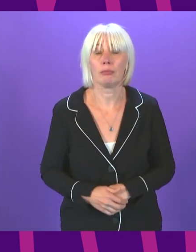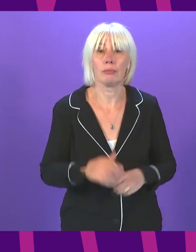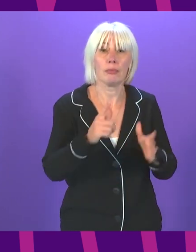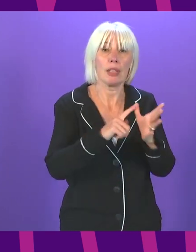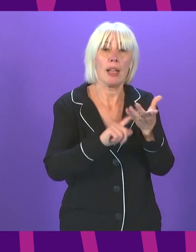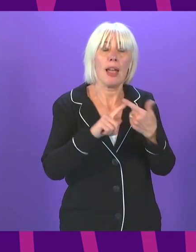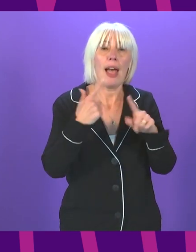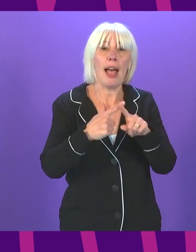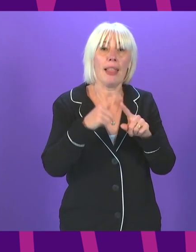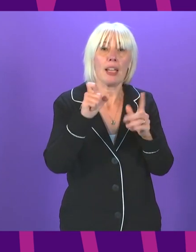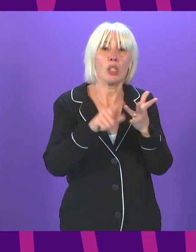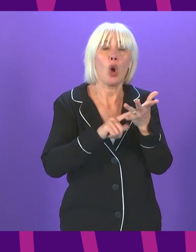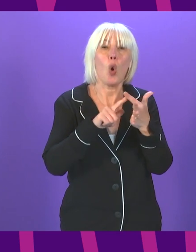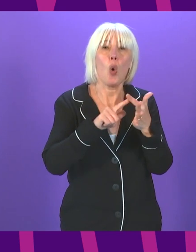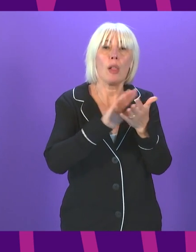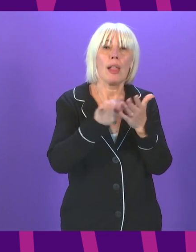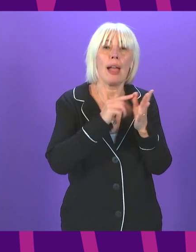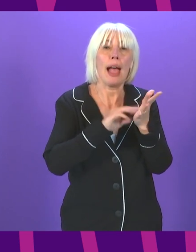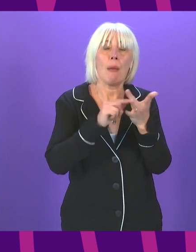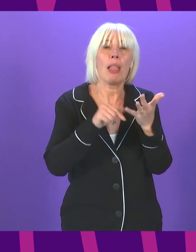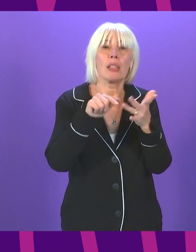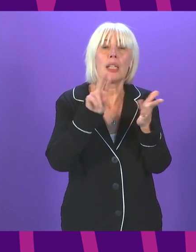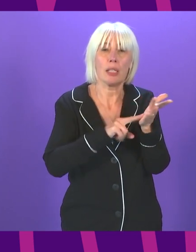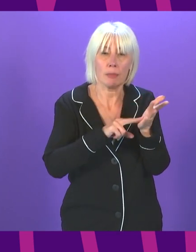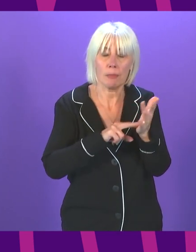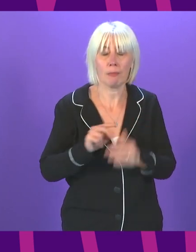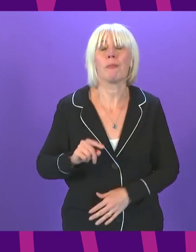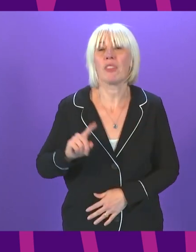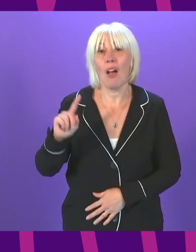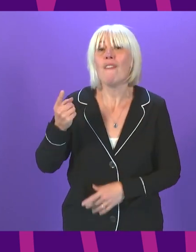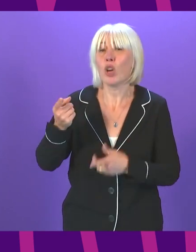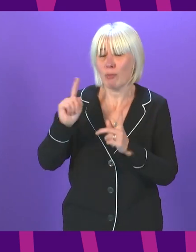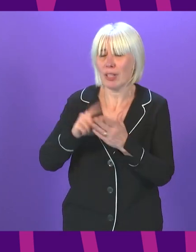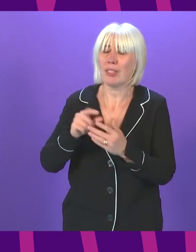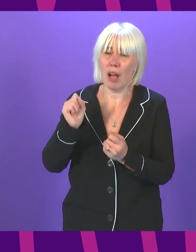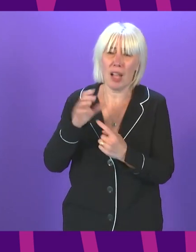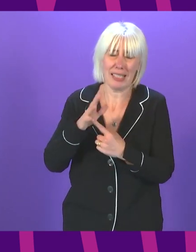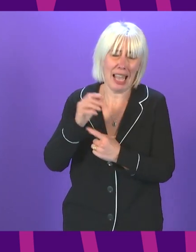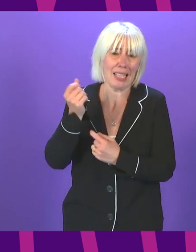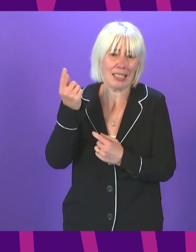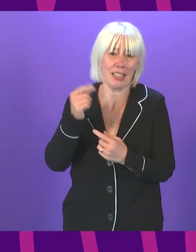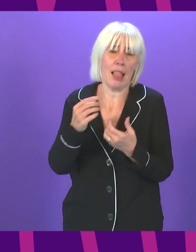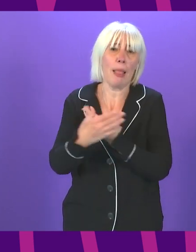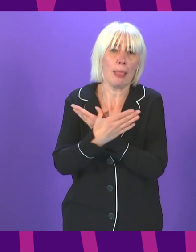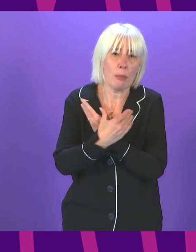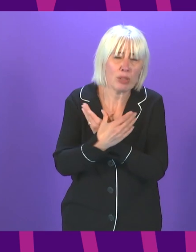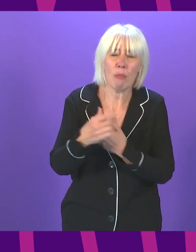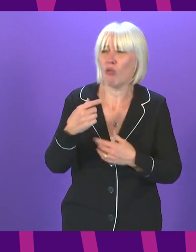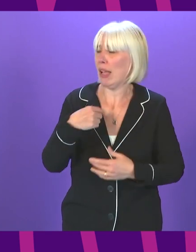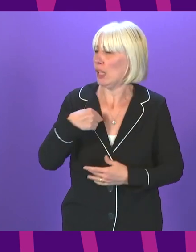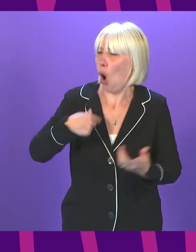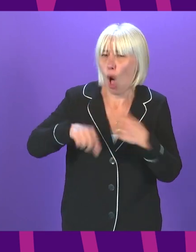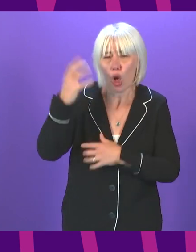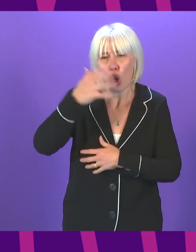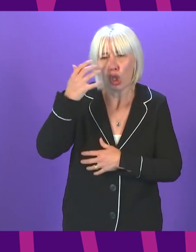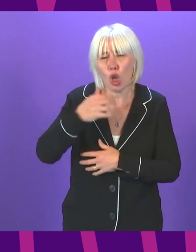Hamilton. Thank you very much, presenting officer. The First Minister will understand the real concerns of Liberal Democrats and others on the introduction of what